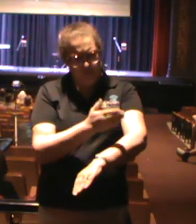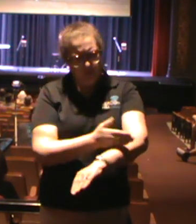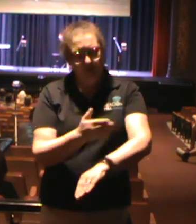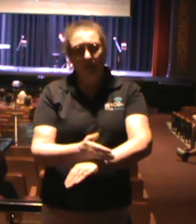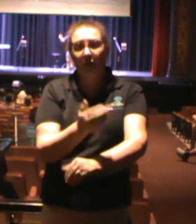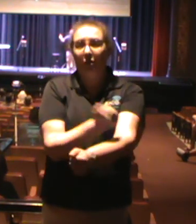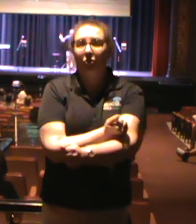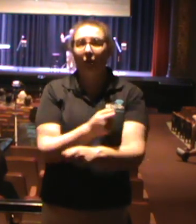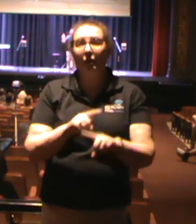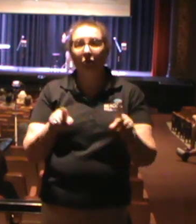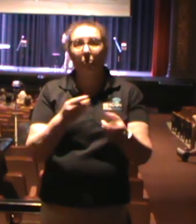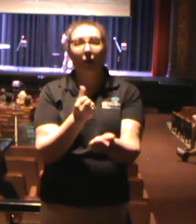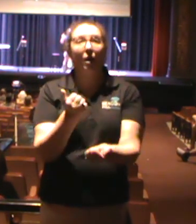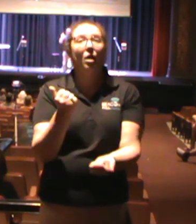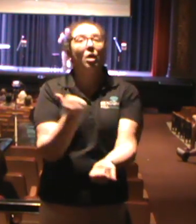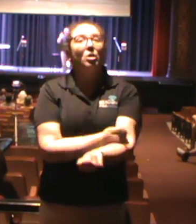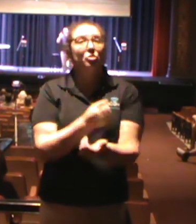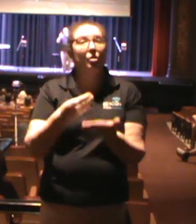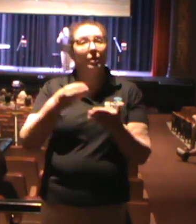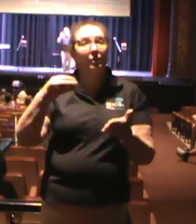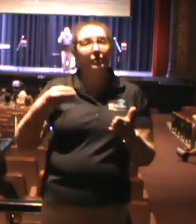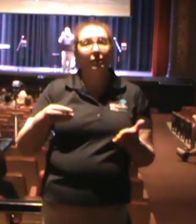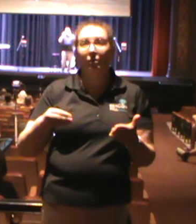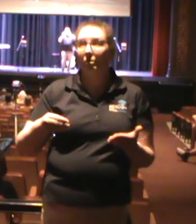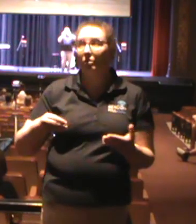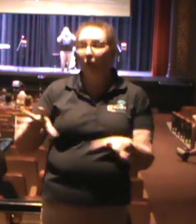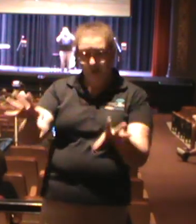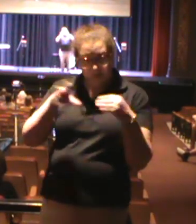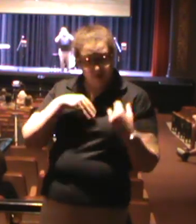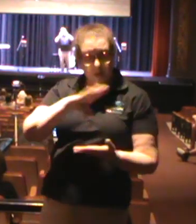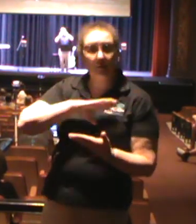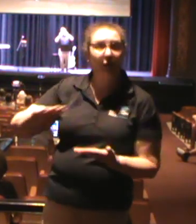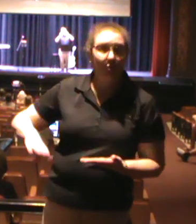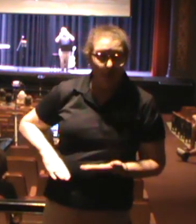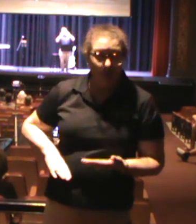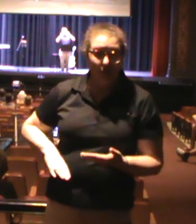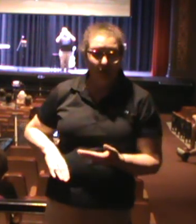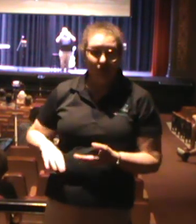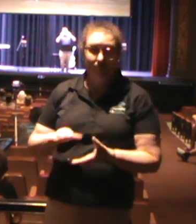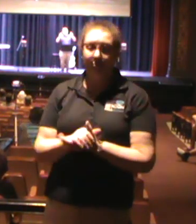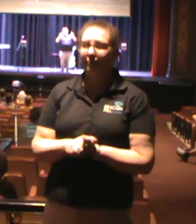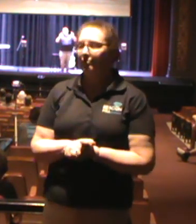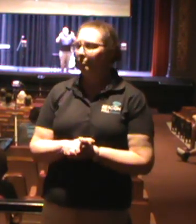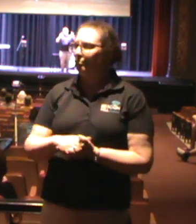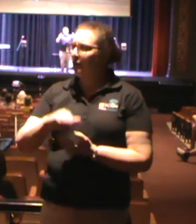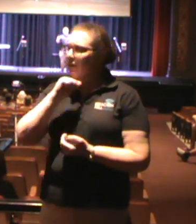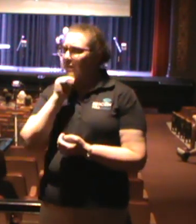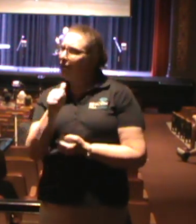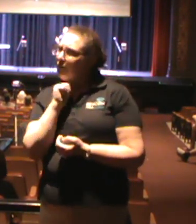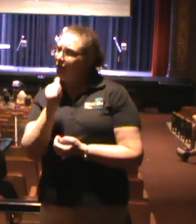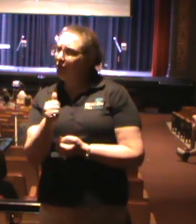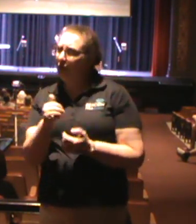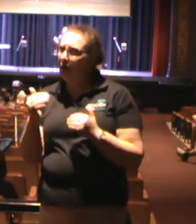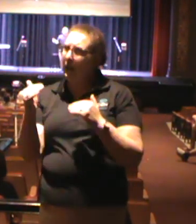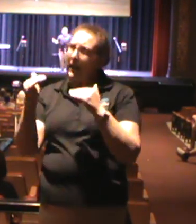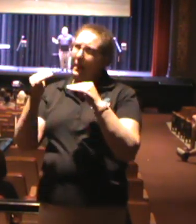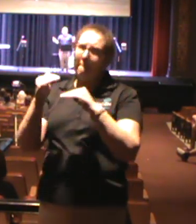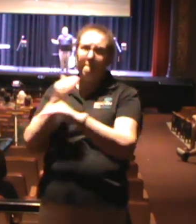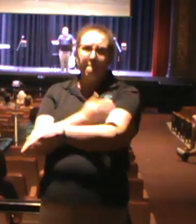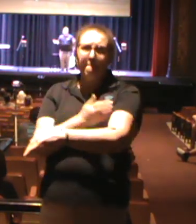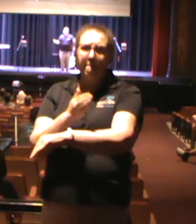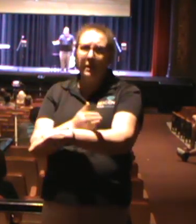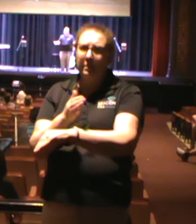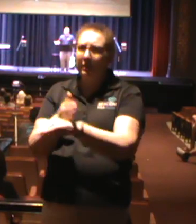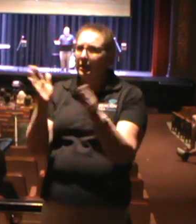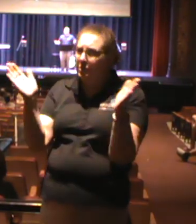Him. Look, don't ever minimize small